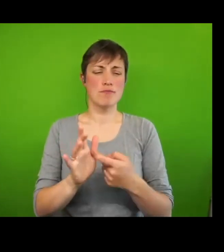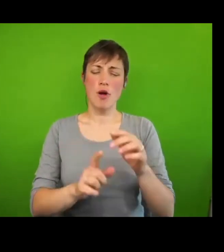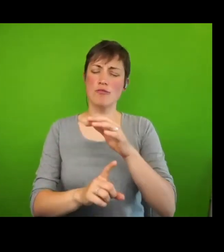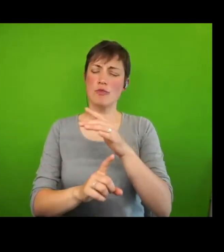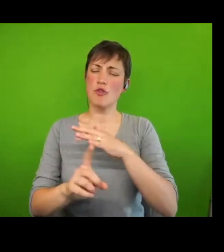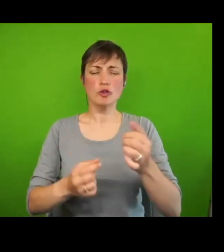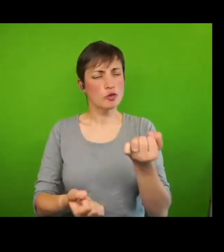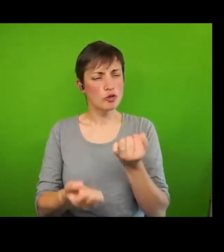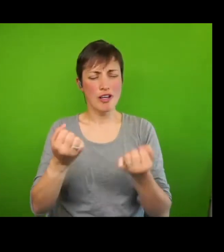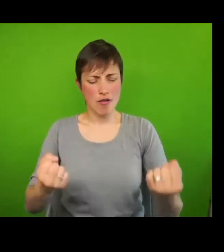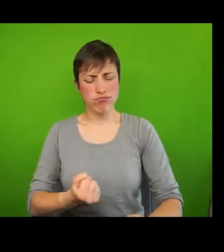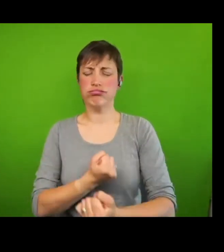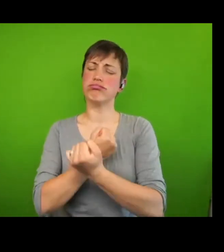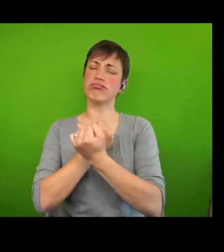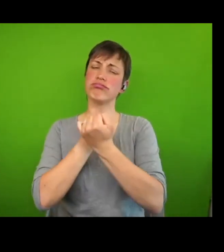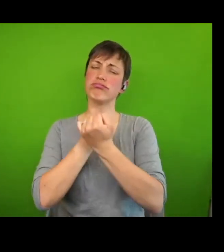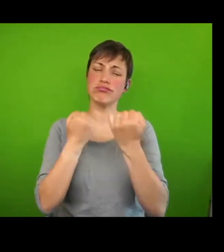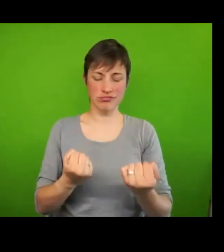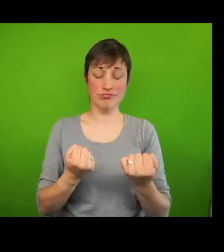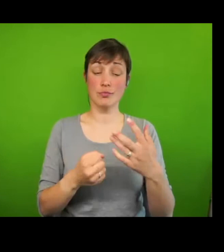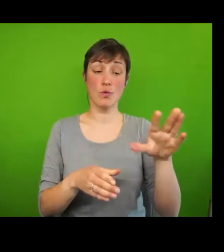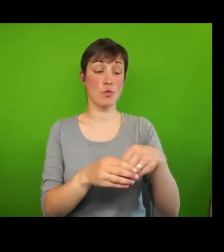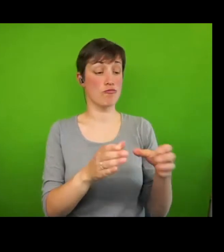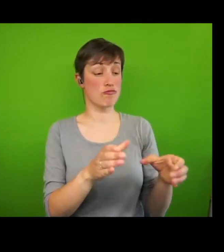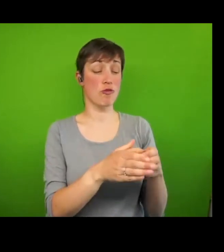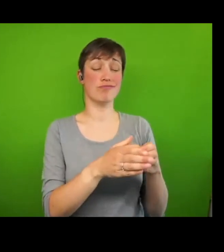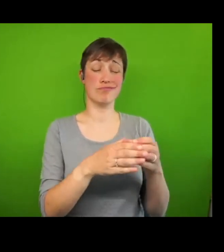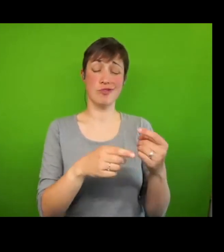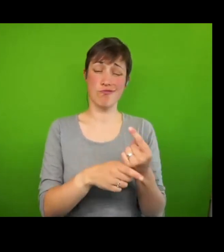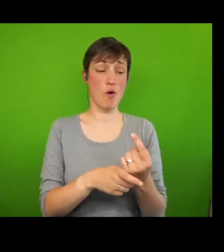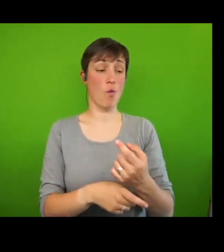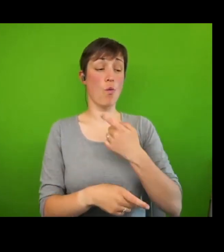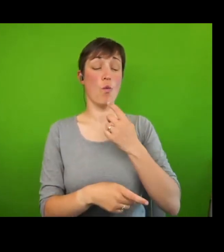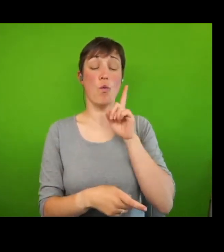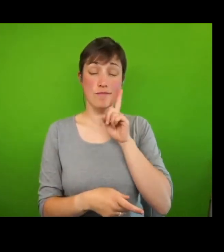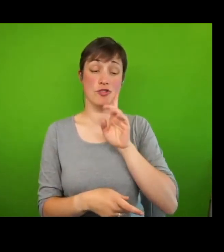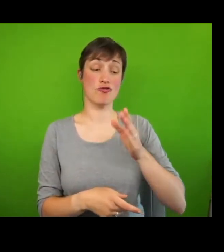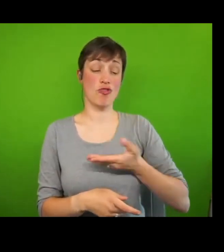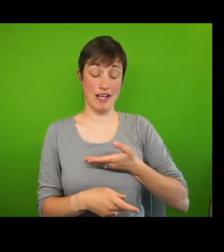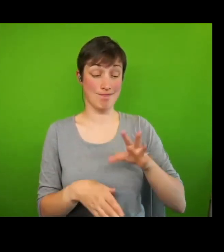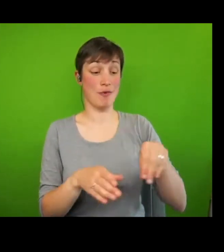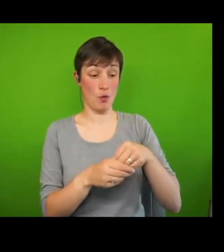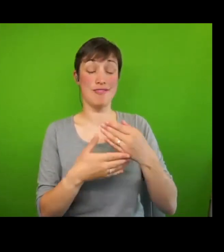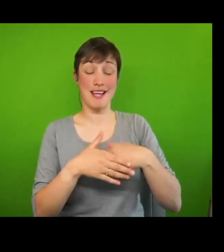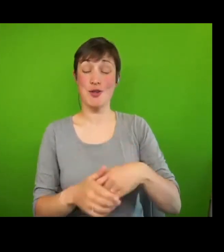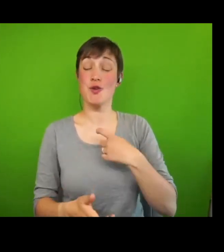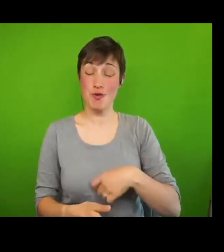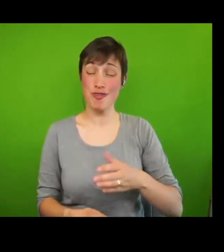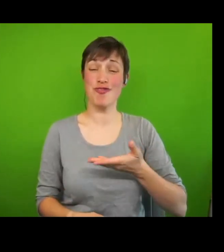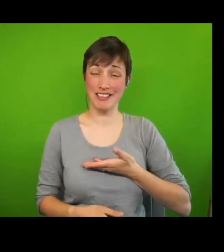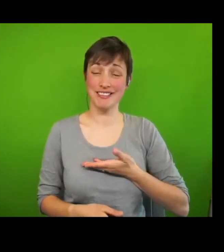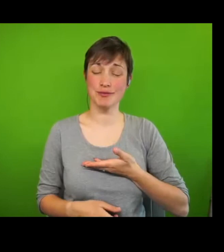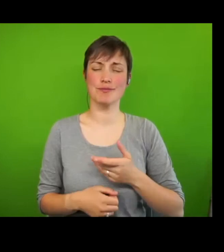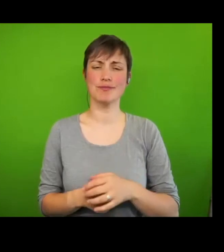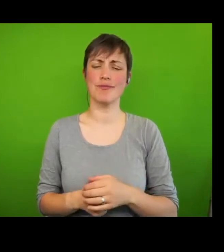which has included groups arguing for women's rights as human rights. In Europe, the language of indivisible human